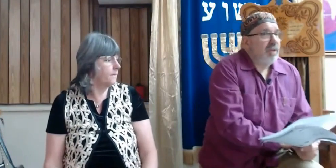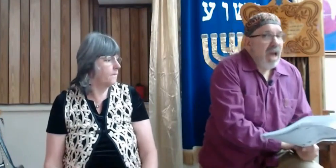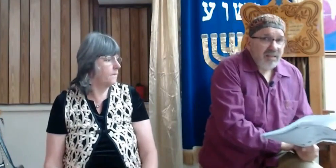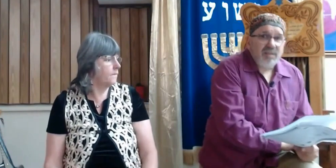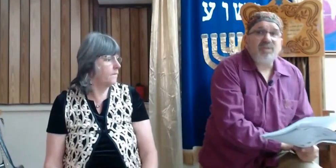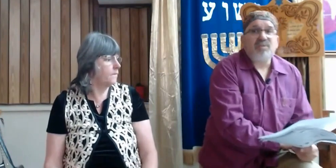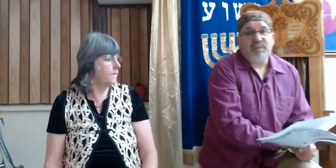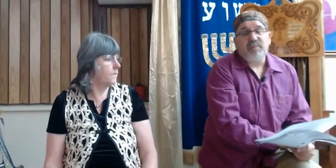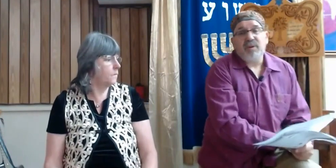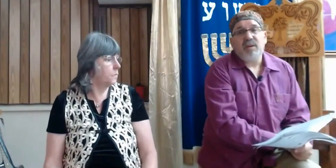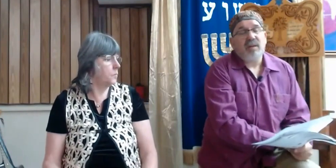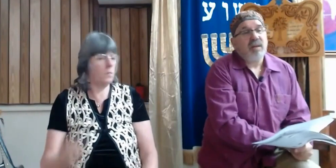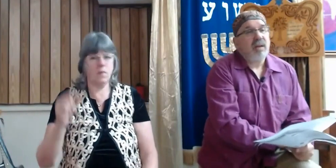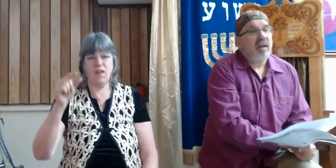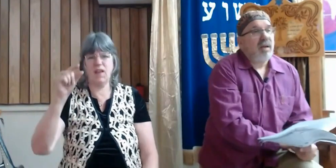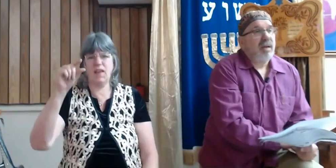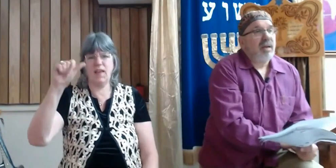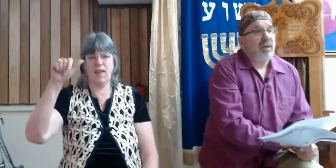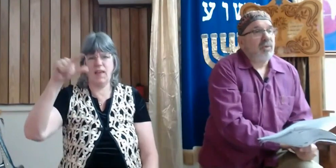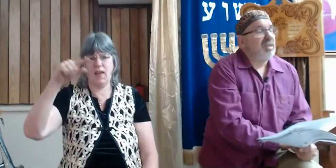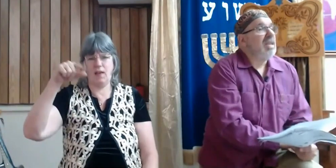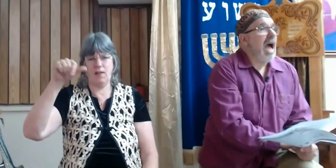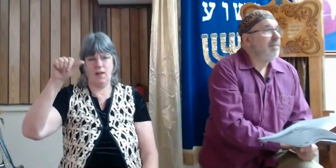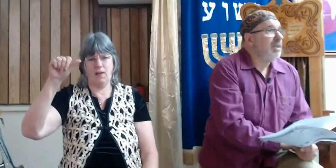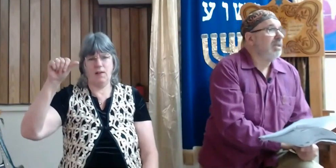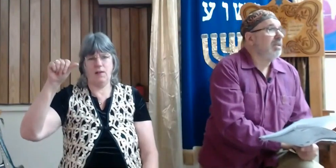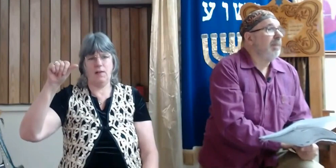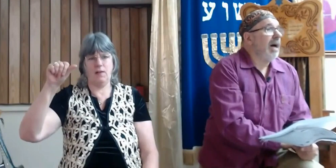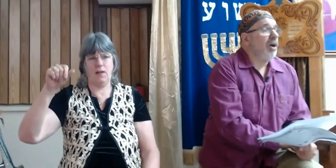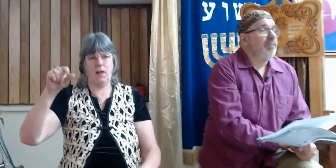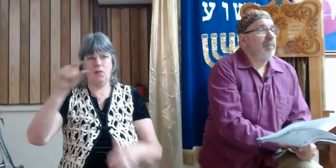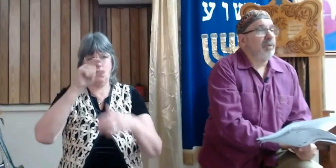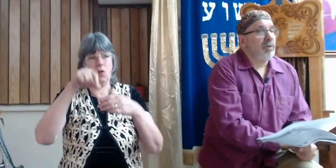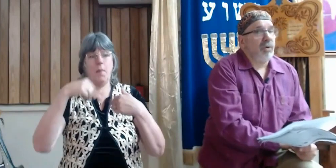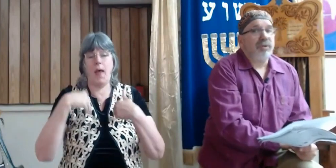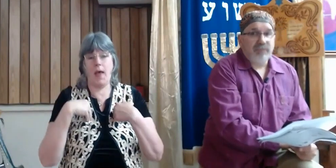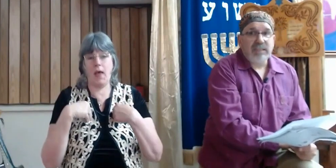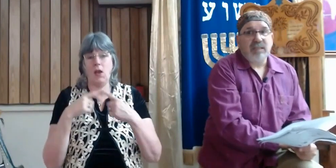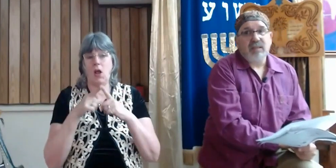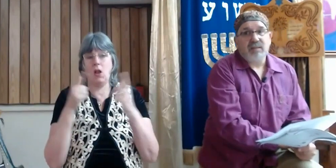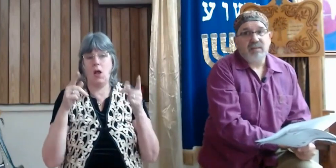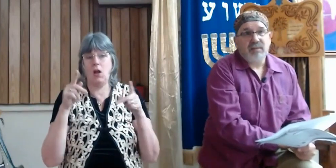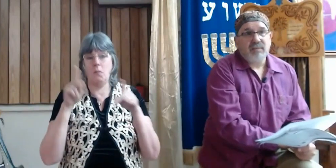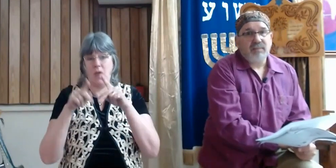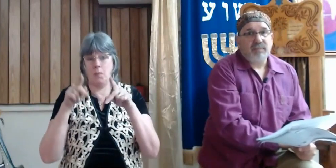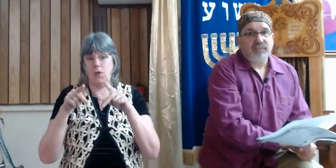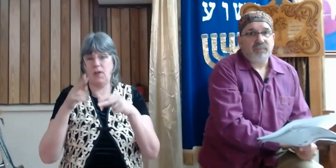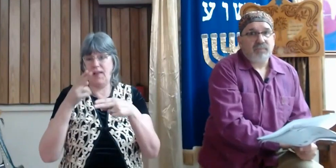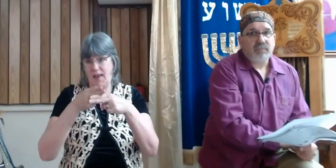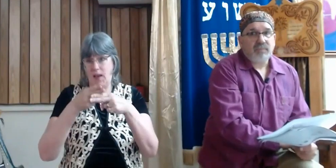The Gaza Strip was inhabited by a people called the Philistines.